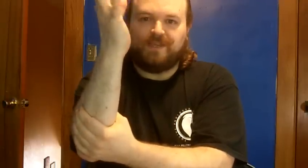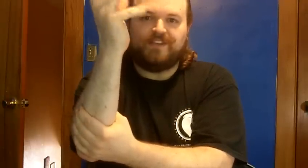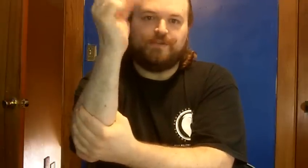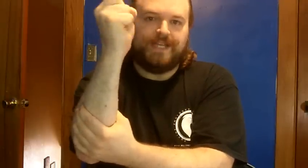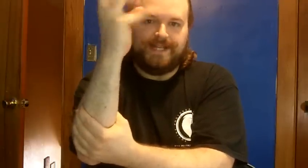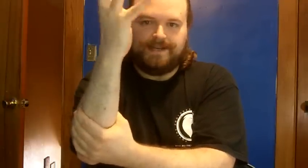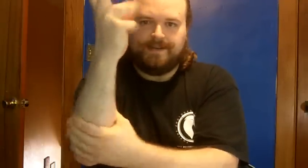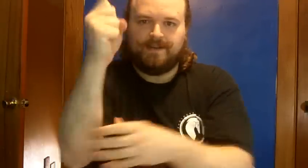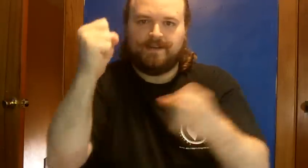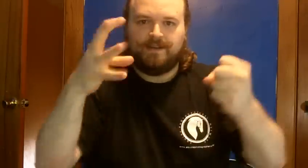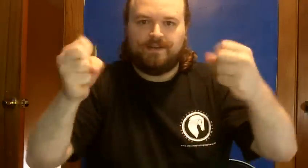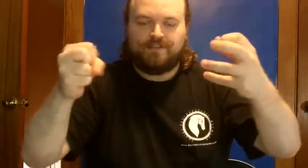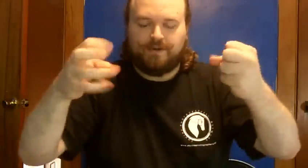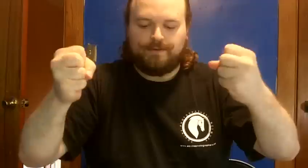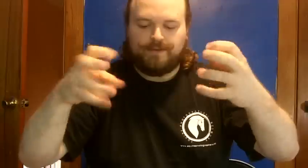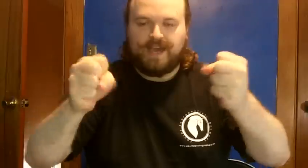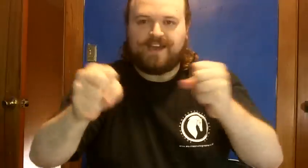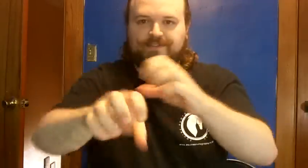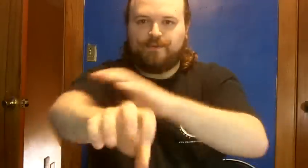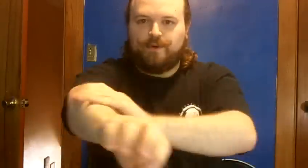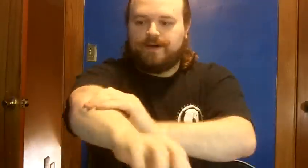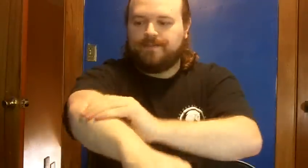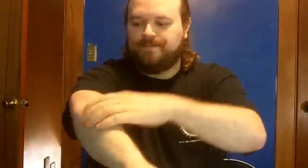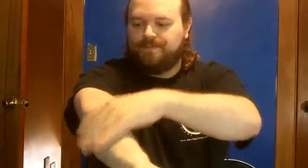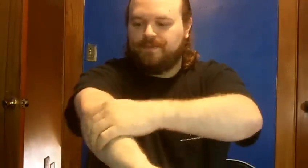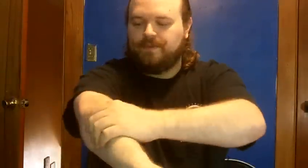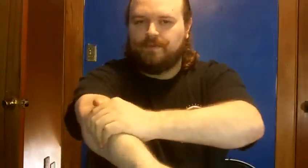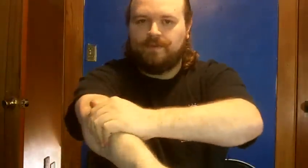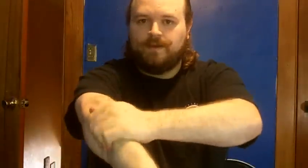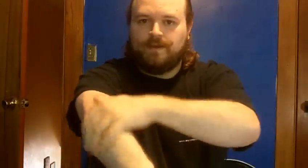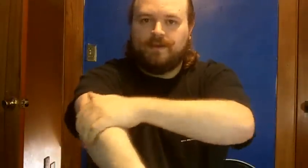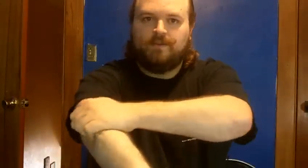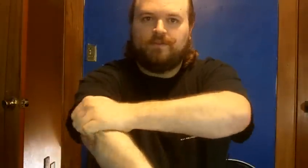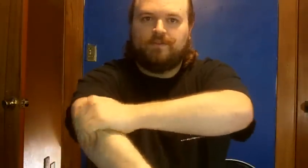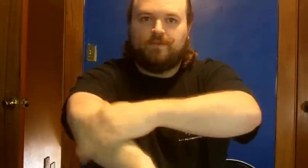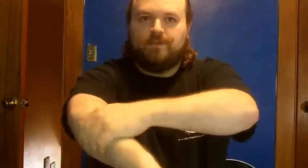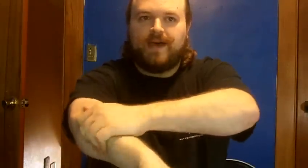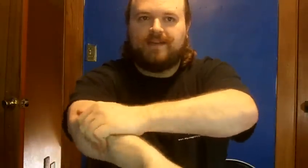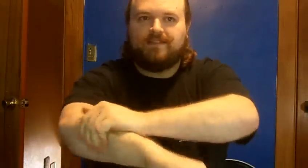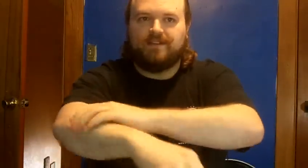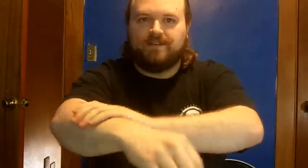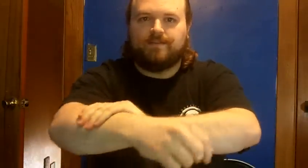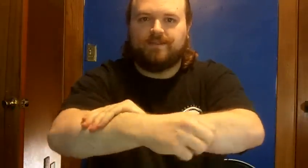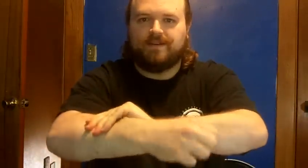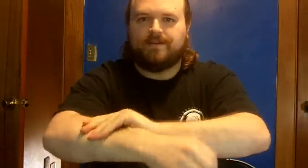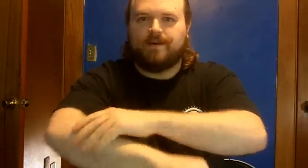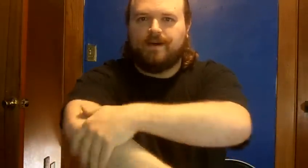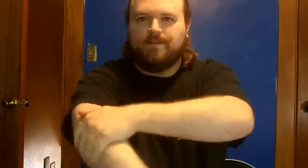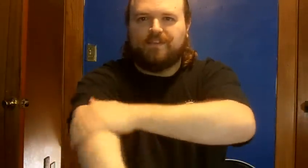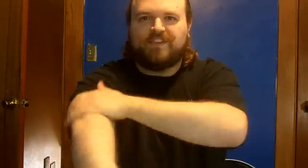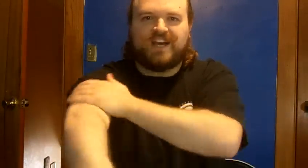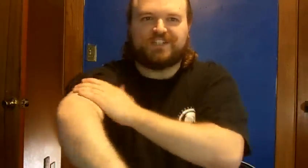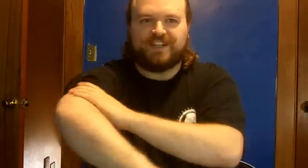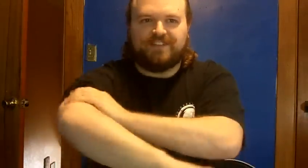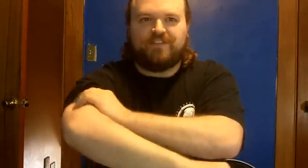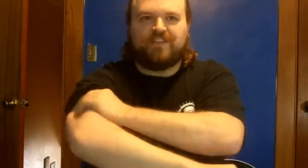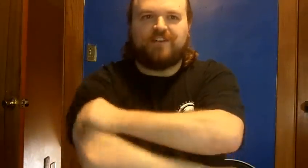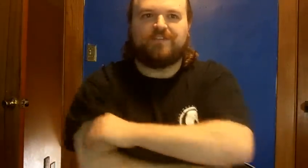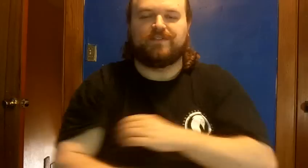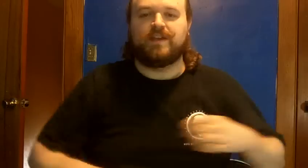speed you need so you have to do that the the massaging and stuff and